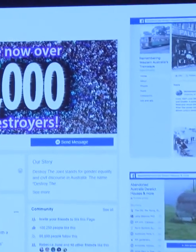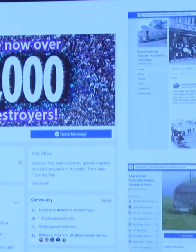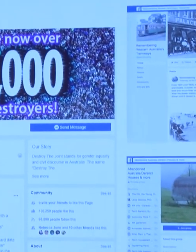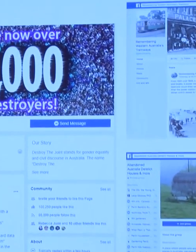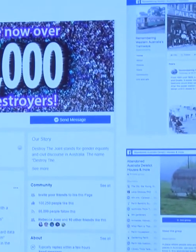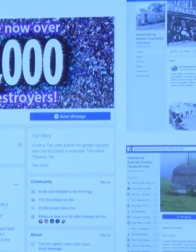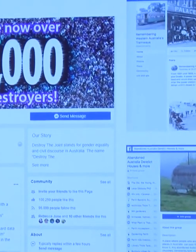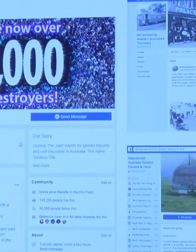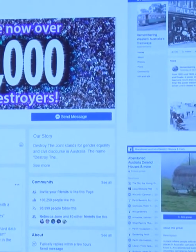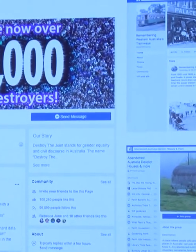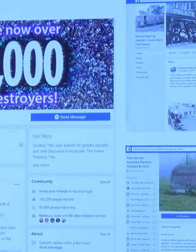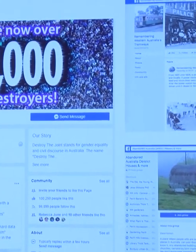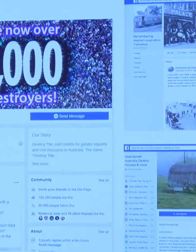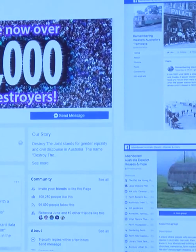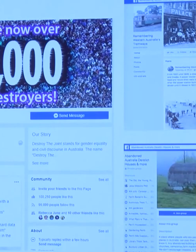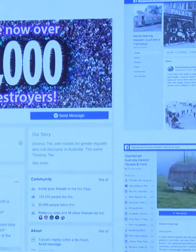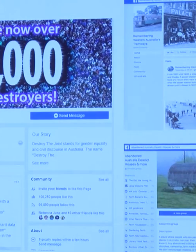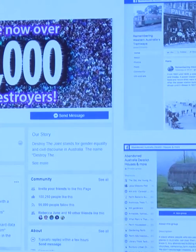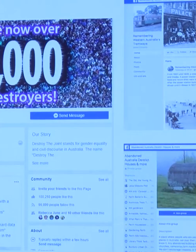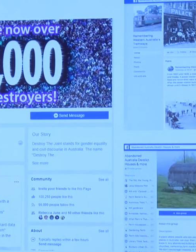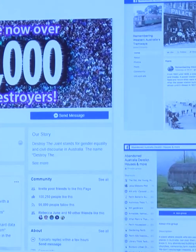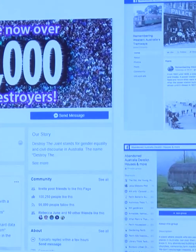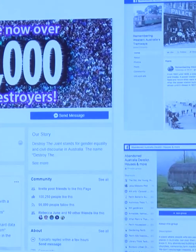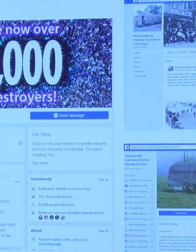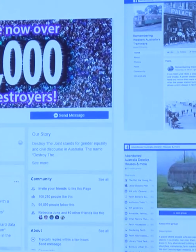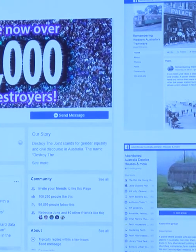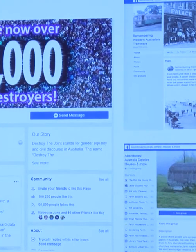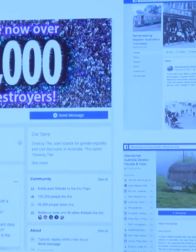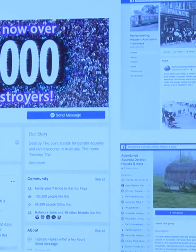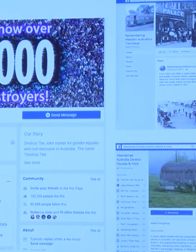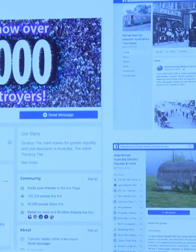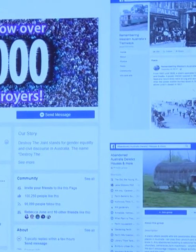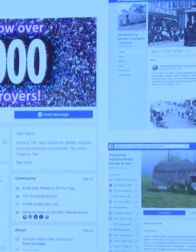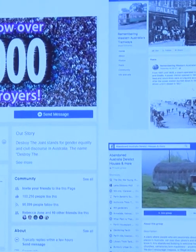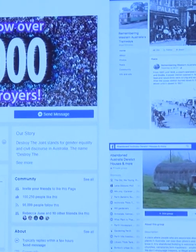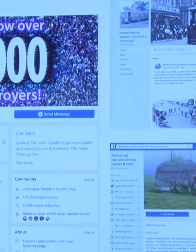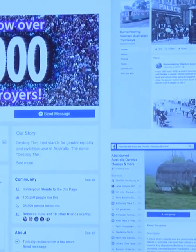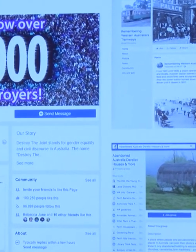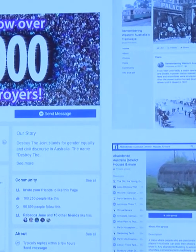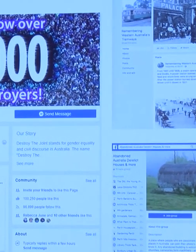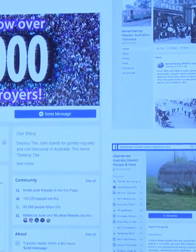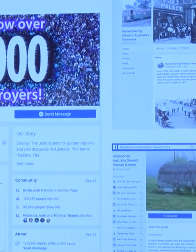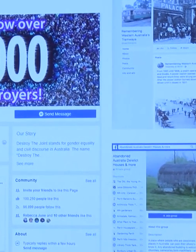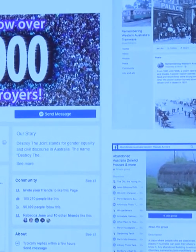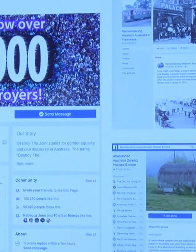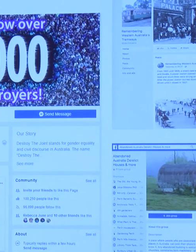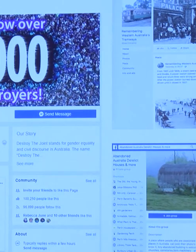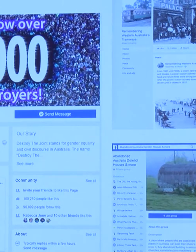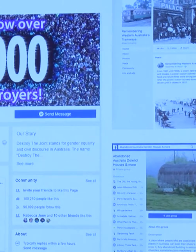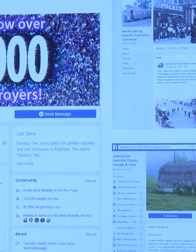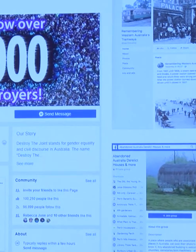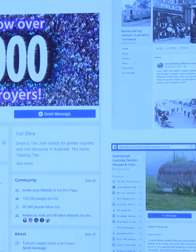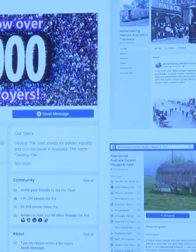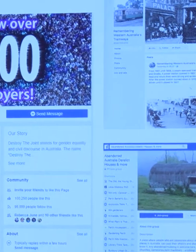results. But it is about documenting and documenting a particular kind of social context. And I wonder if it will appear